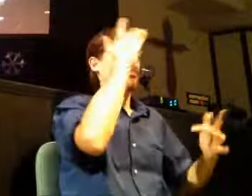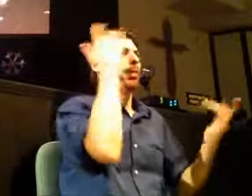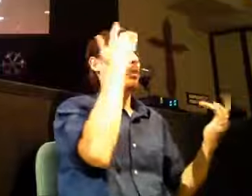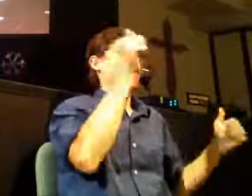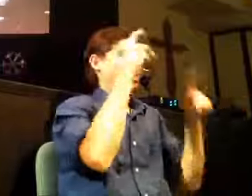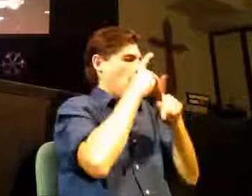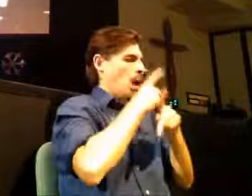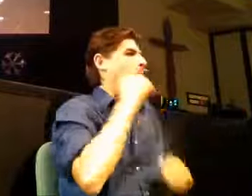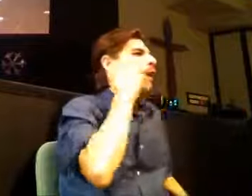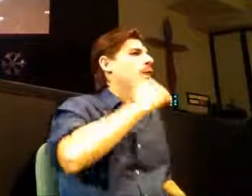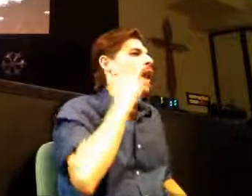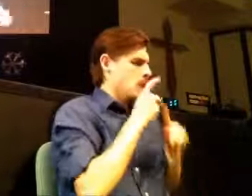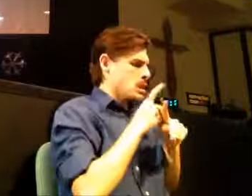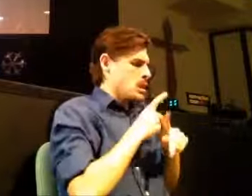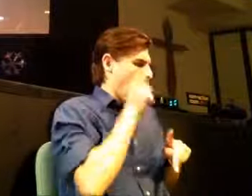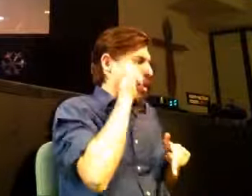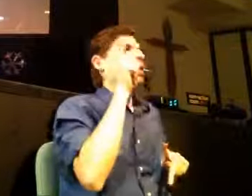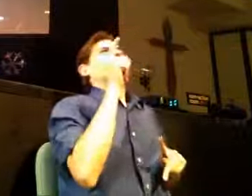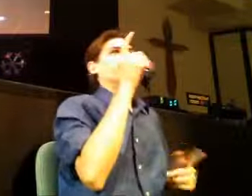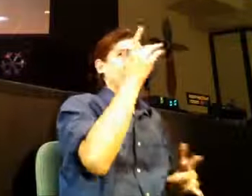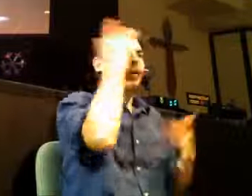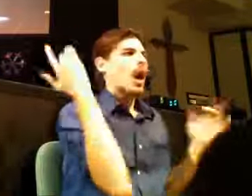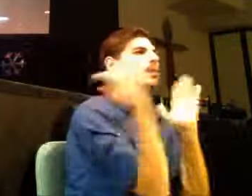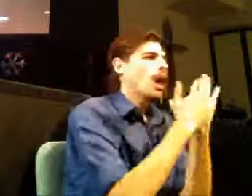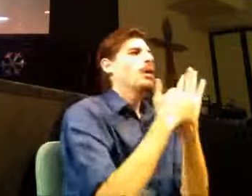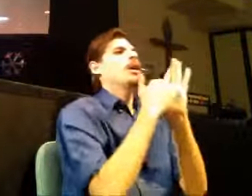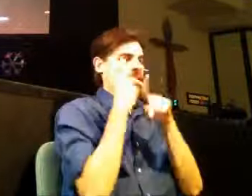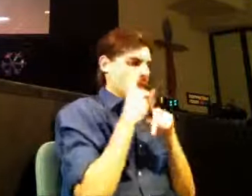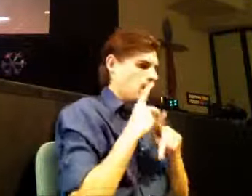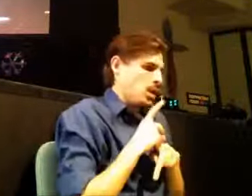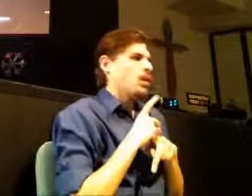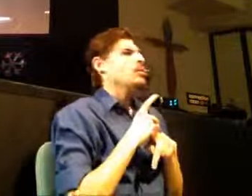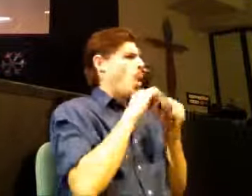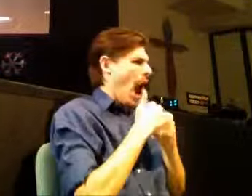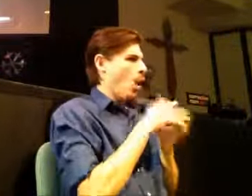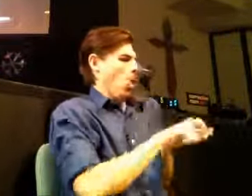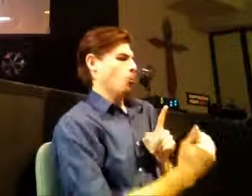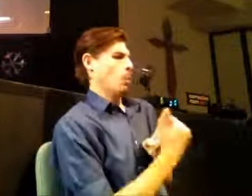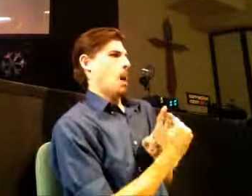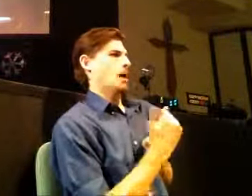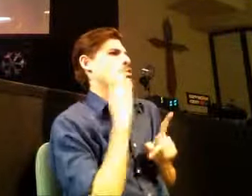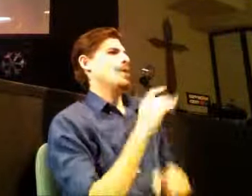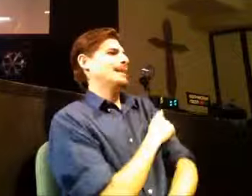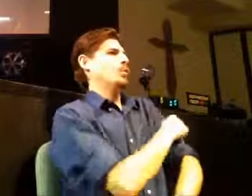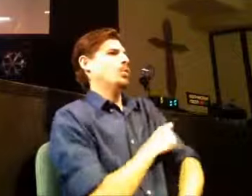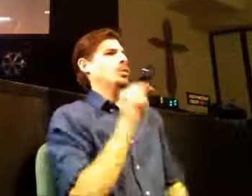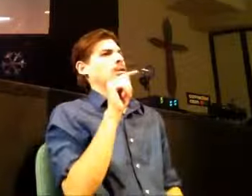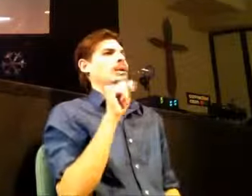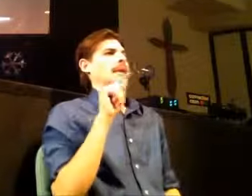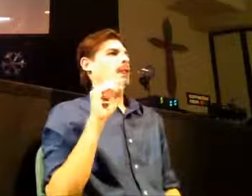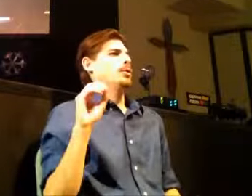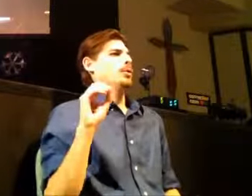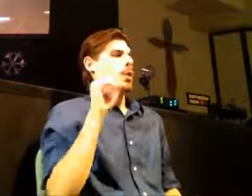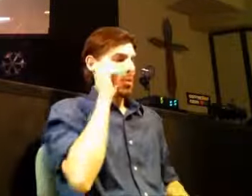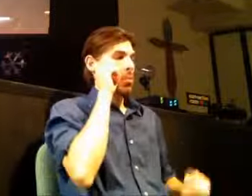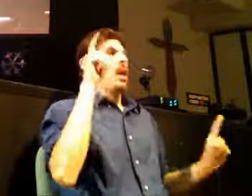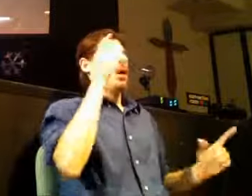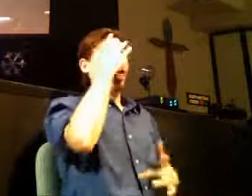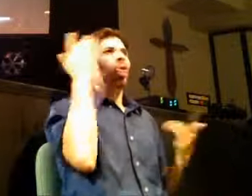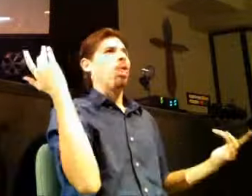again who you are and what your life is like and who is people that you know and name your life and one of things that he would do uh is he would uh he would put tattoos on himself so that when he'd get up in the morning and like no memory of anything he could he put